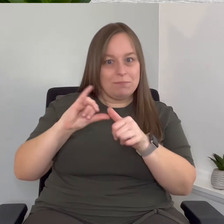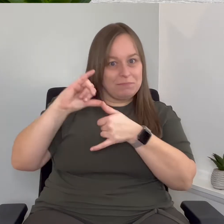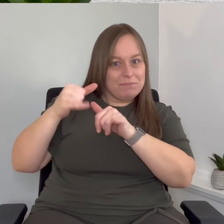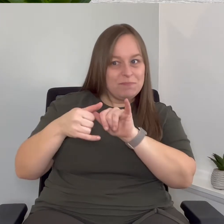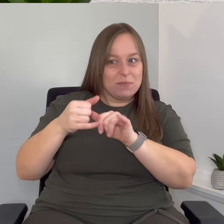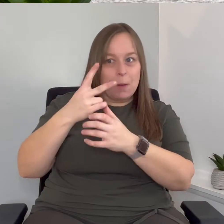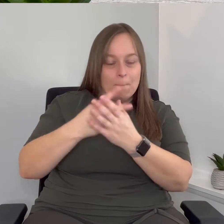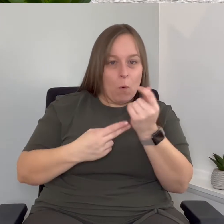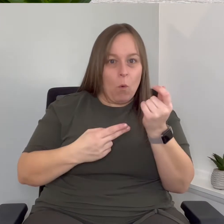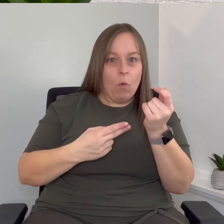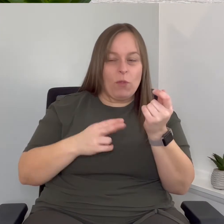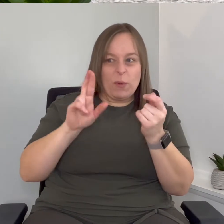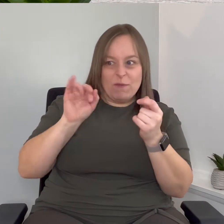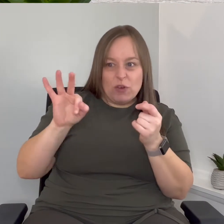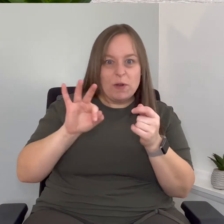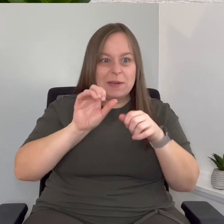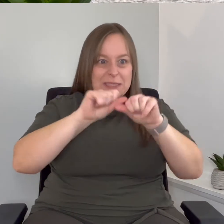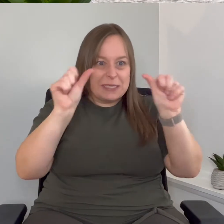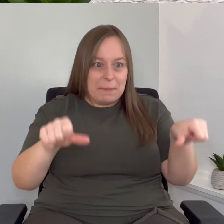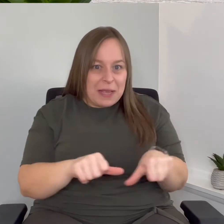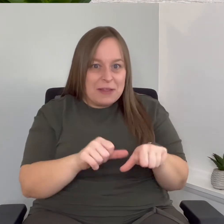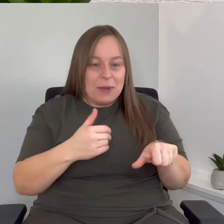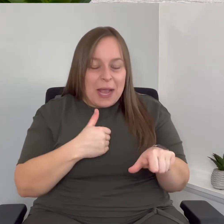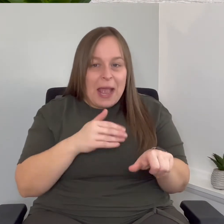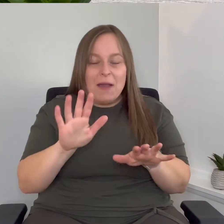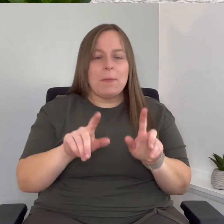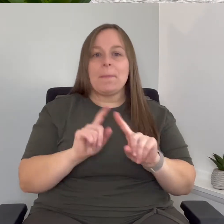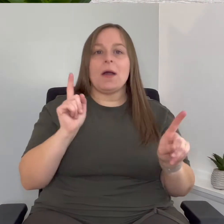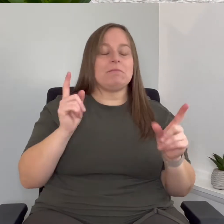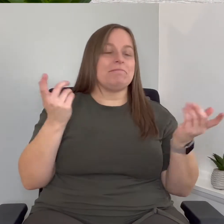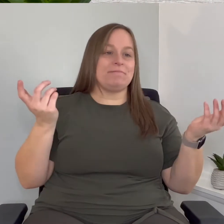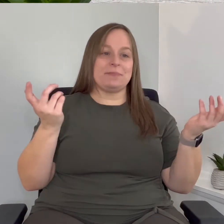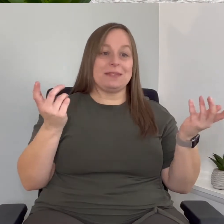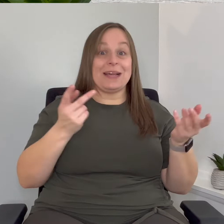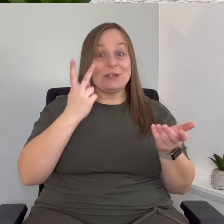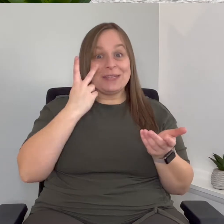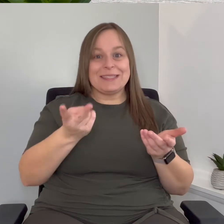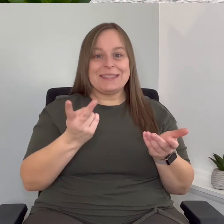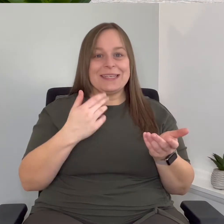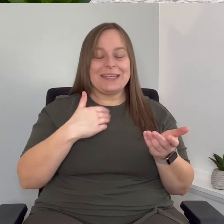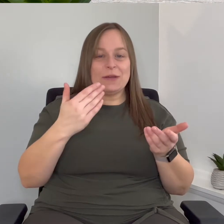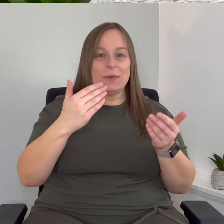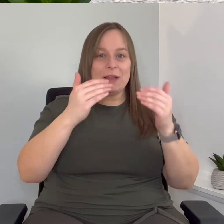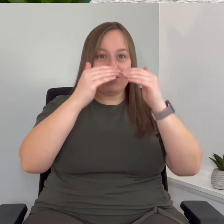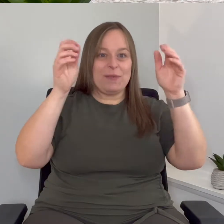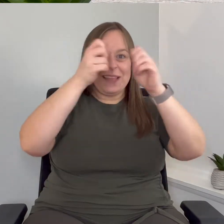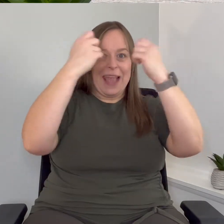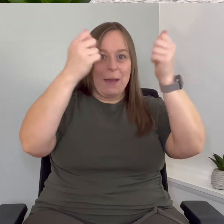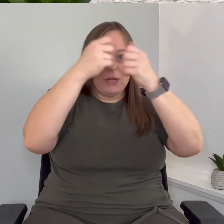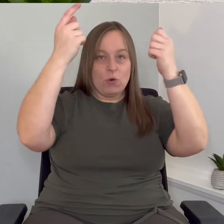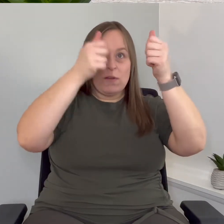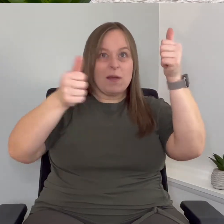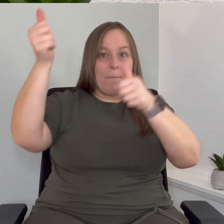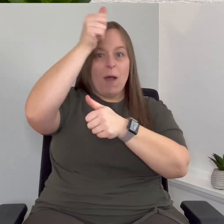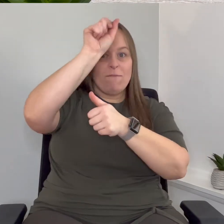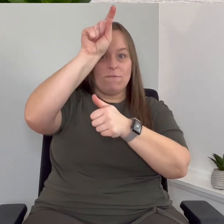of both the refrigerator and the space but as you can see we had to take off the cabinet doors above the refrigerator